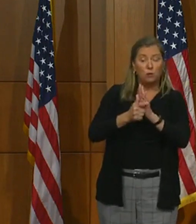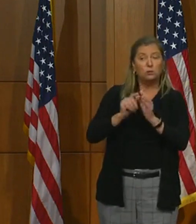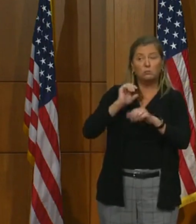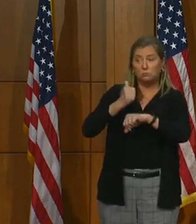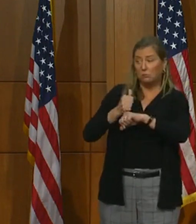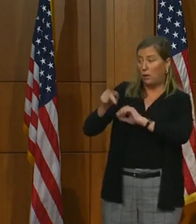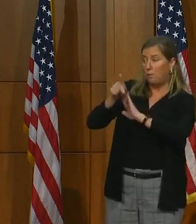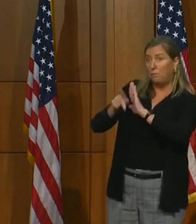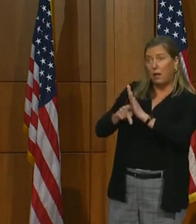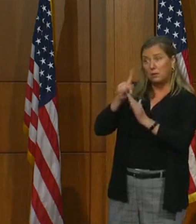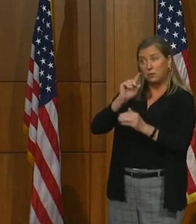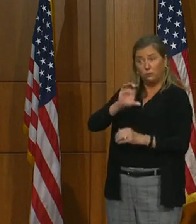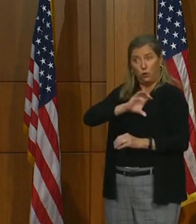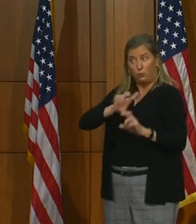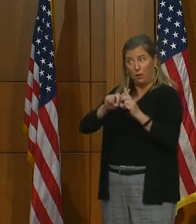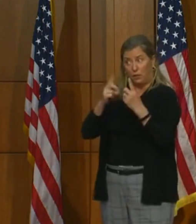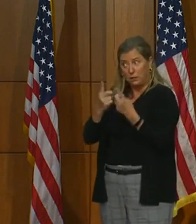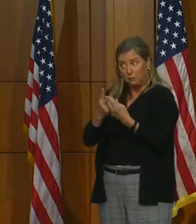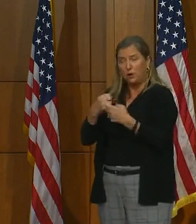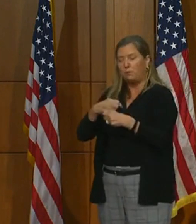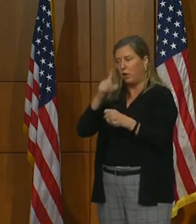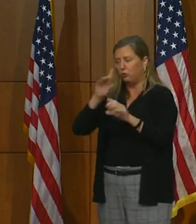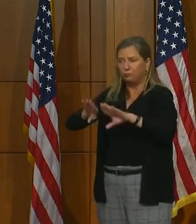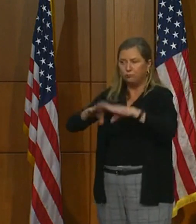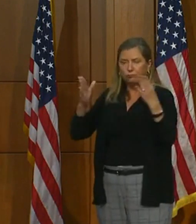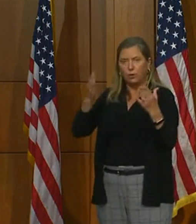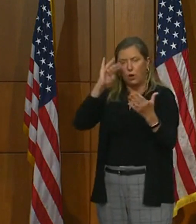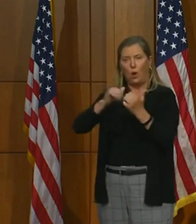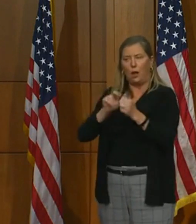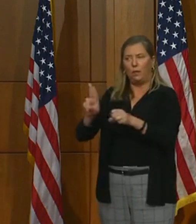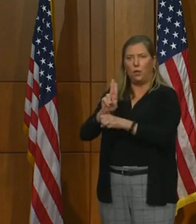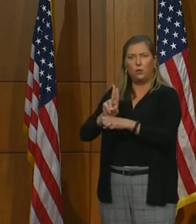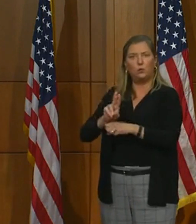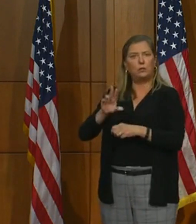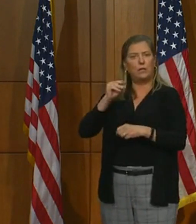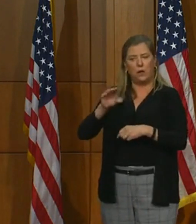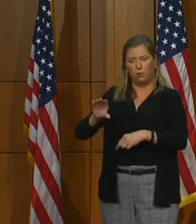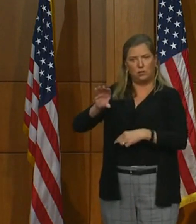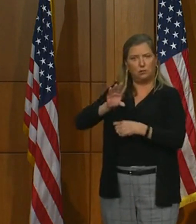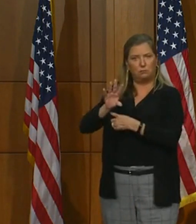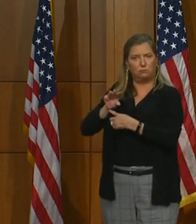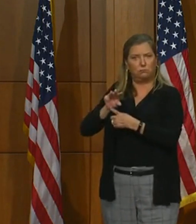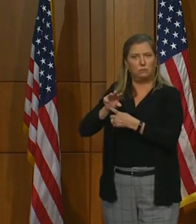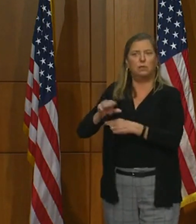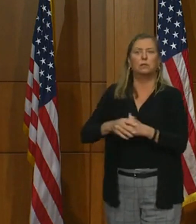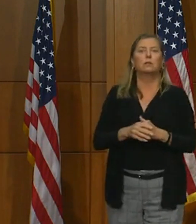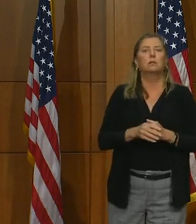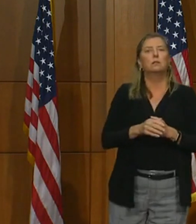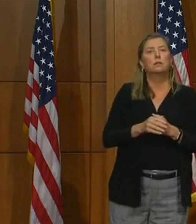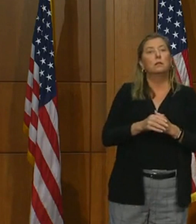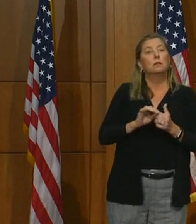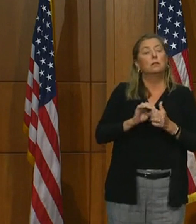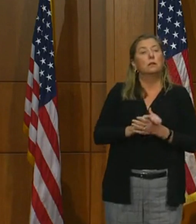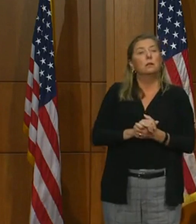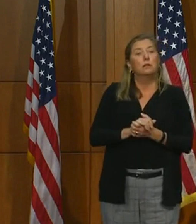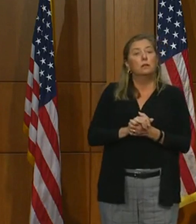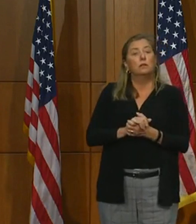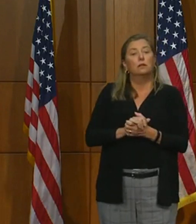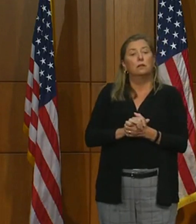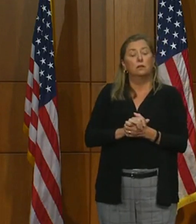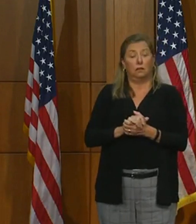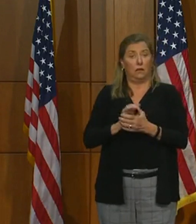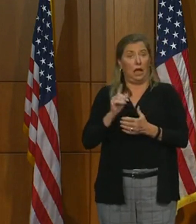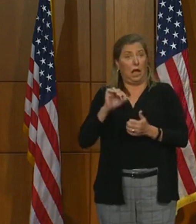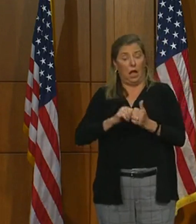for how police departments use body cameras. The Commission to examine racial inequity